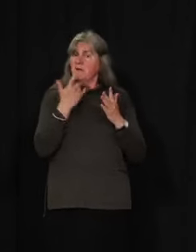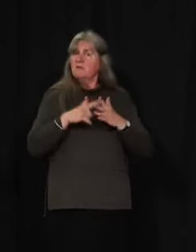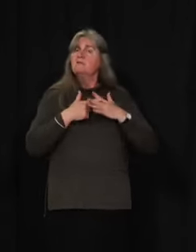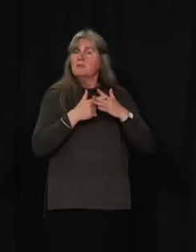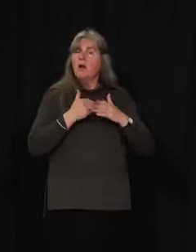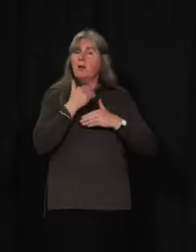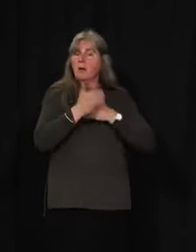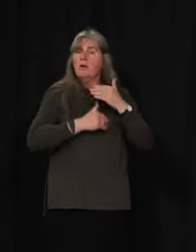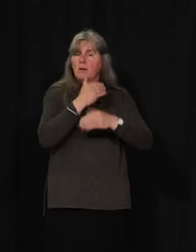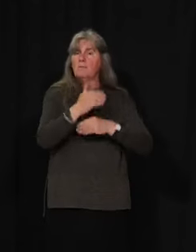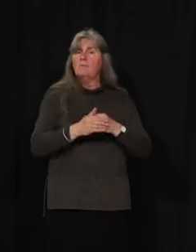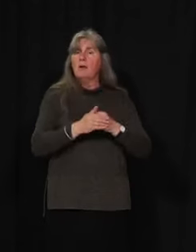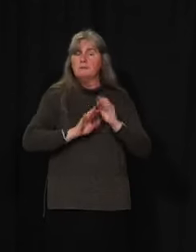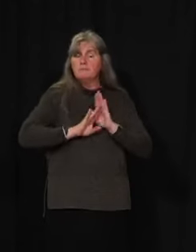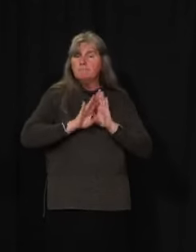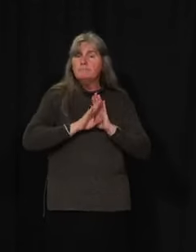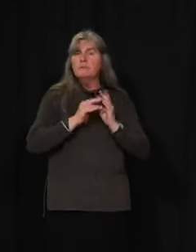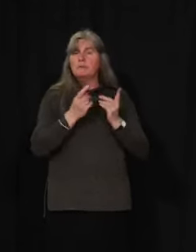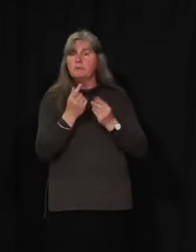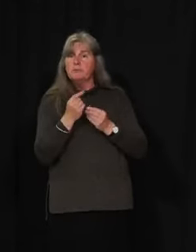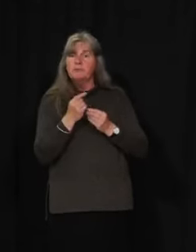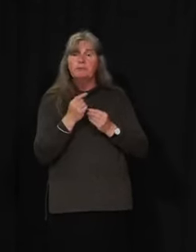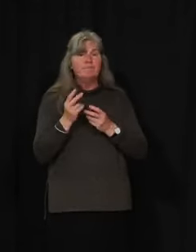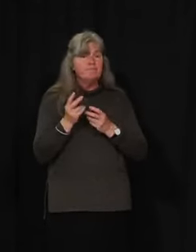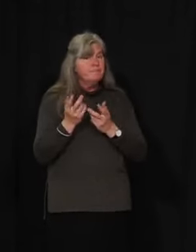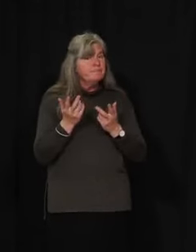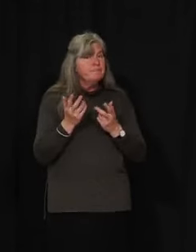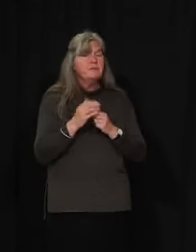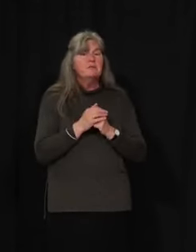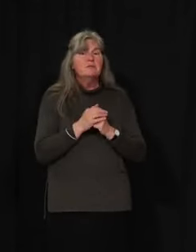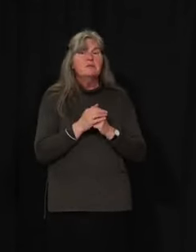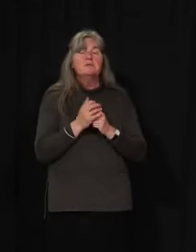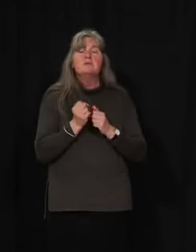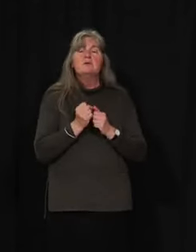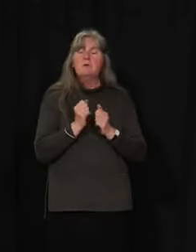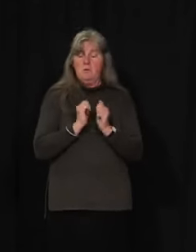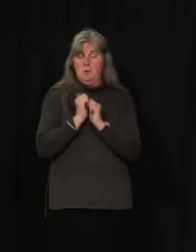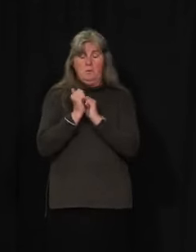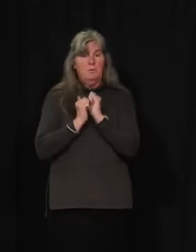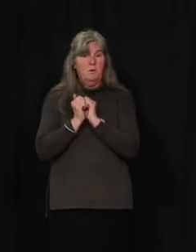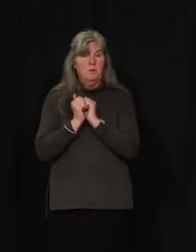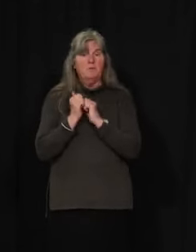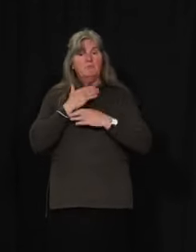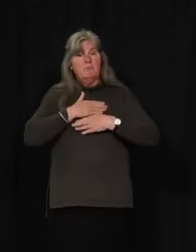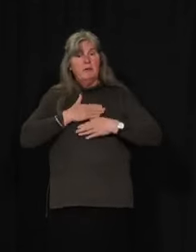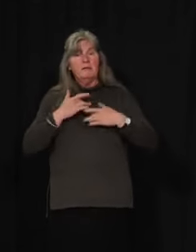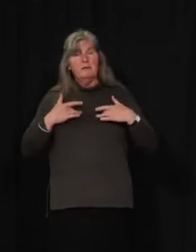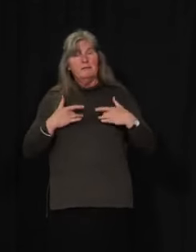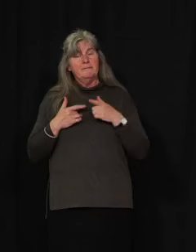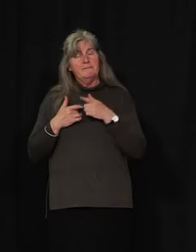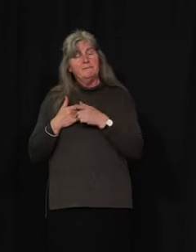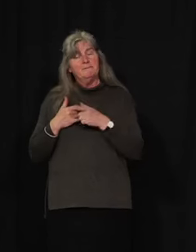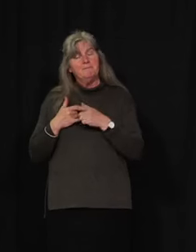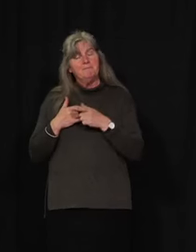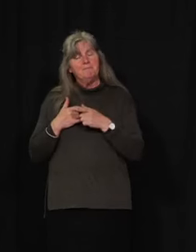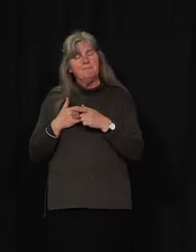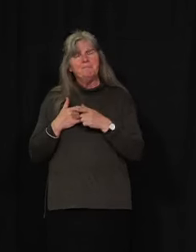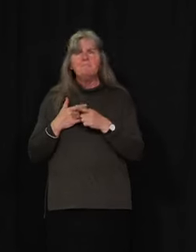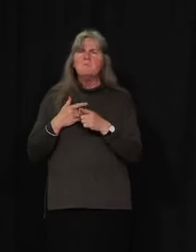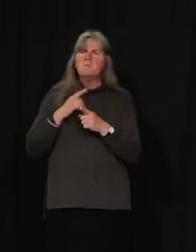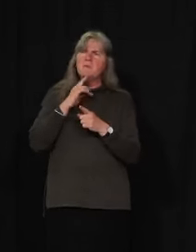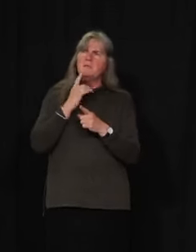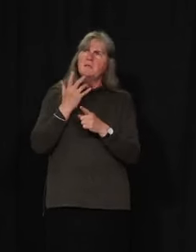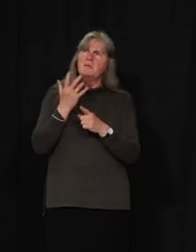ahead. What we're really doing in terms of sports and recreation activities is looking